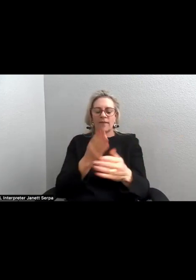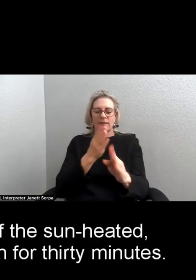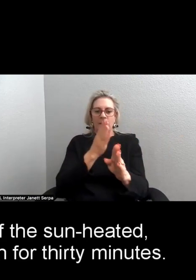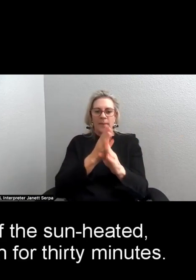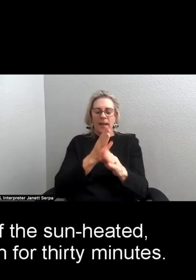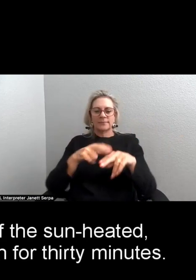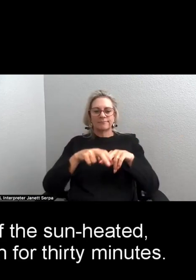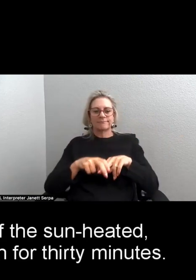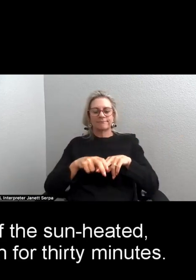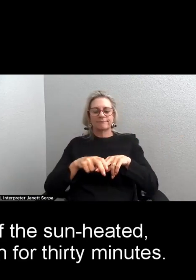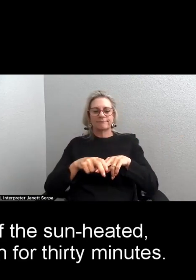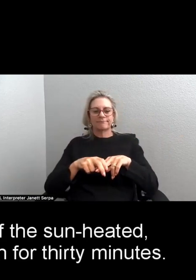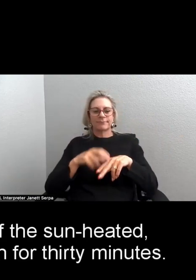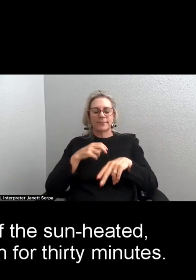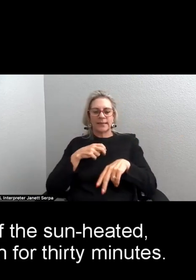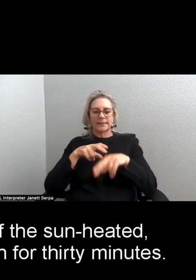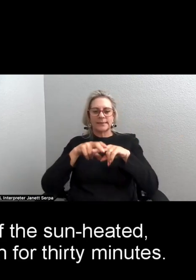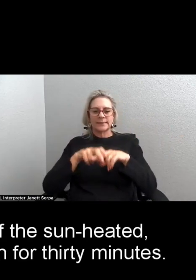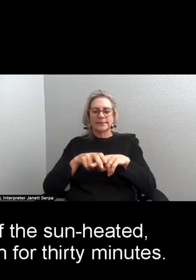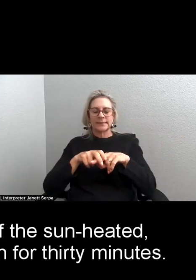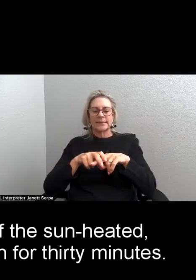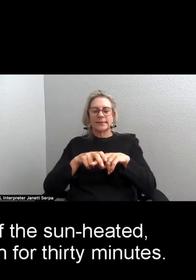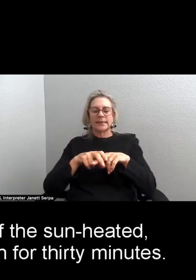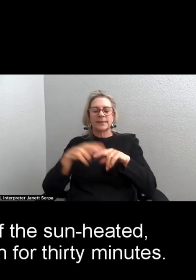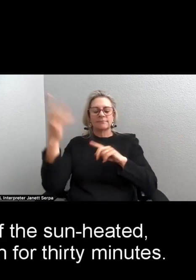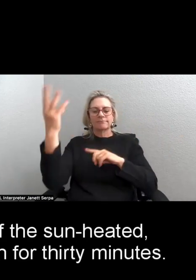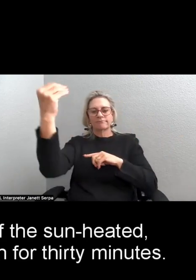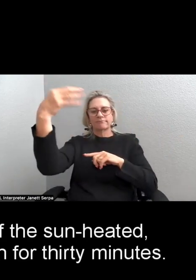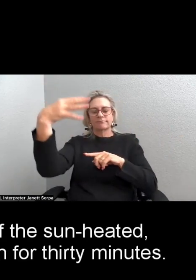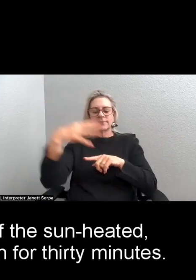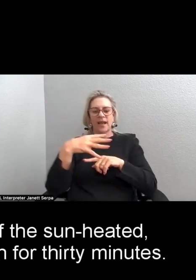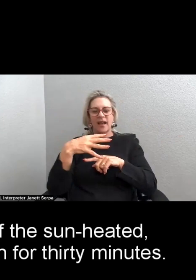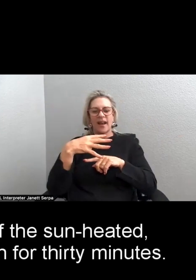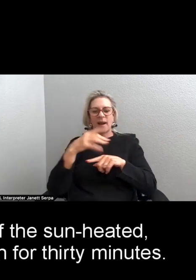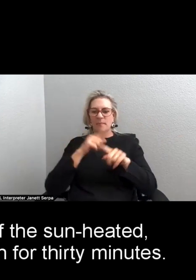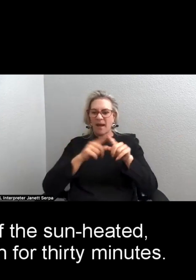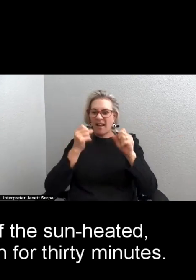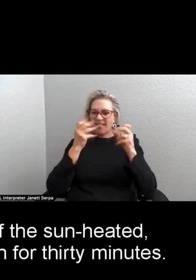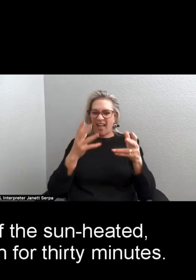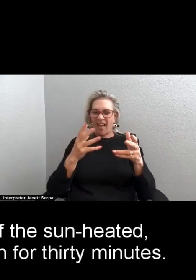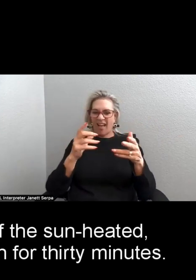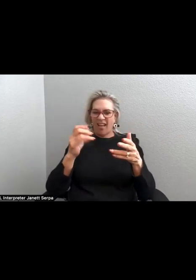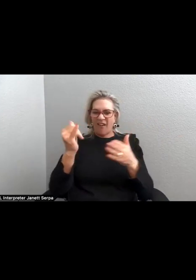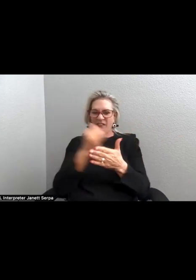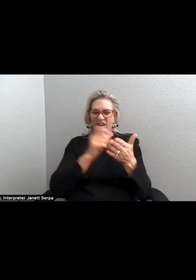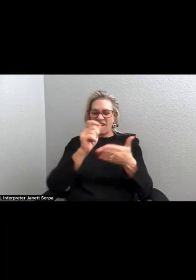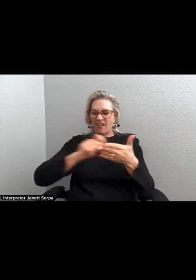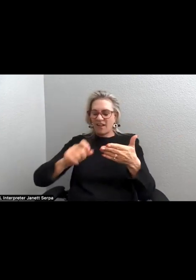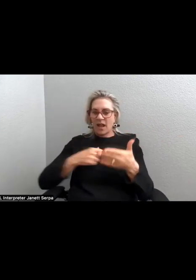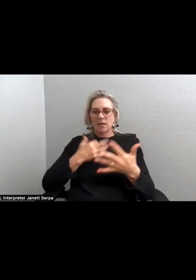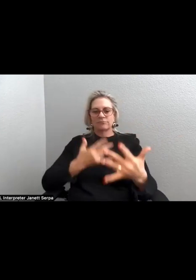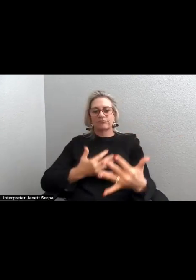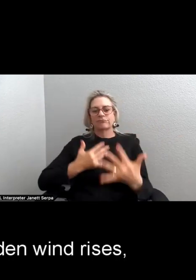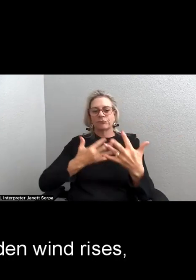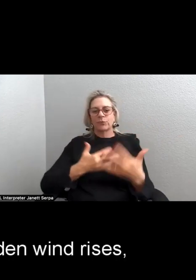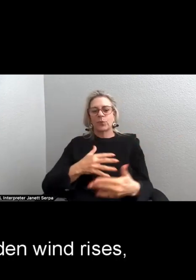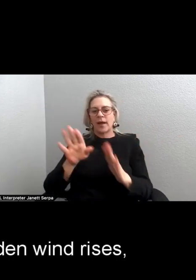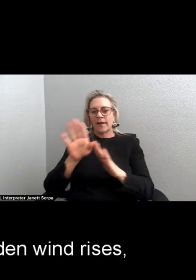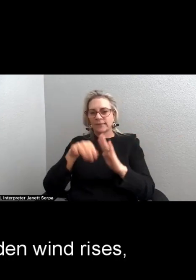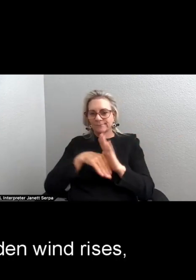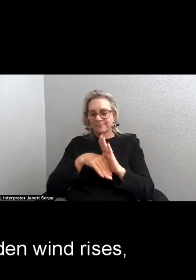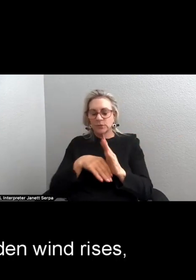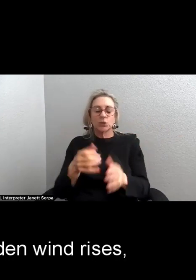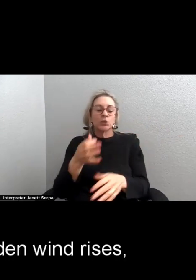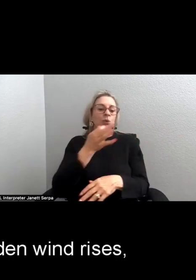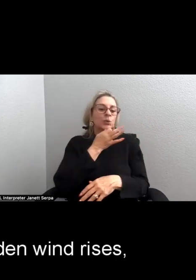I sit on the edge of the sun-heated, graffiti-stained bench for thirty minutes. Soon,